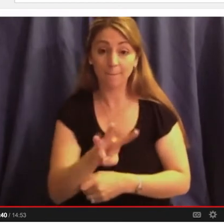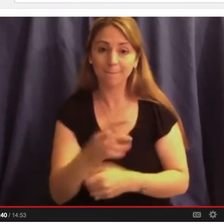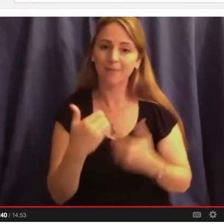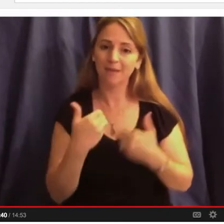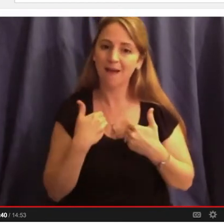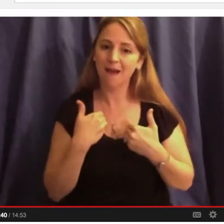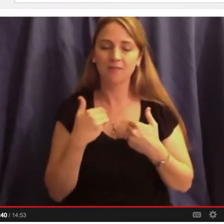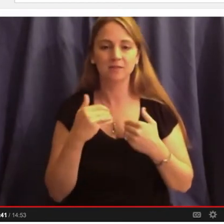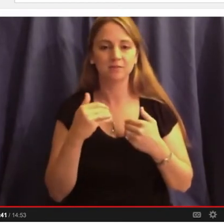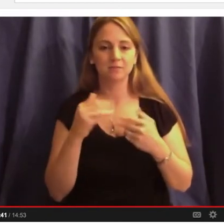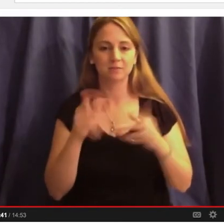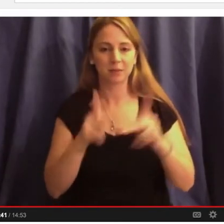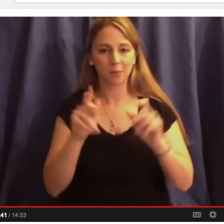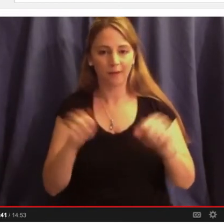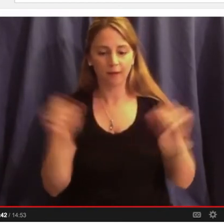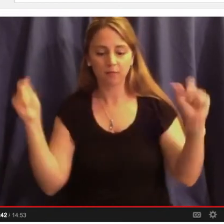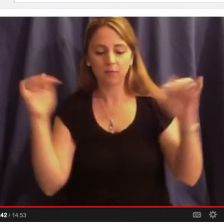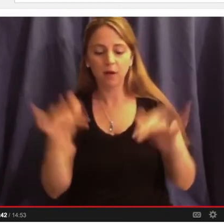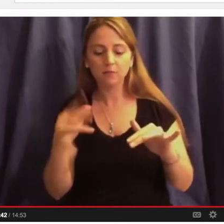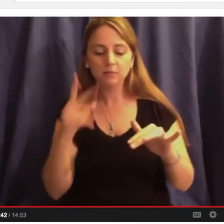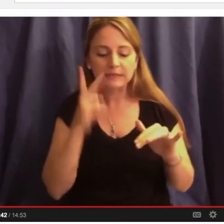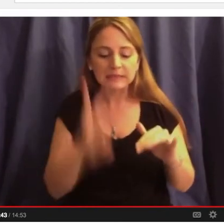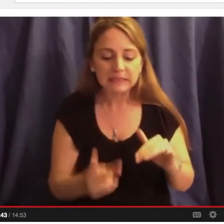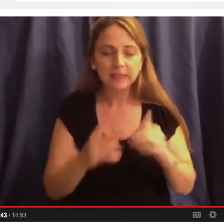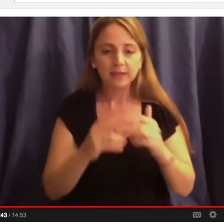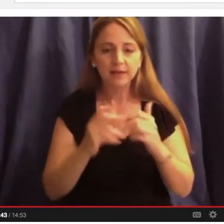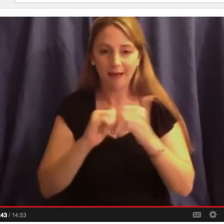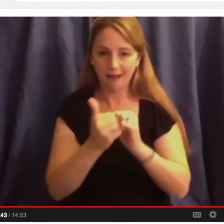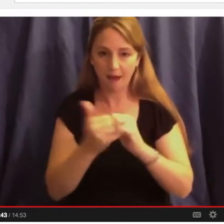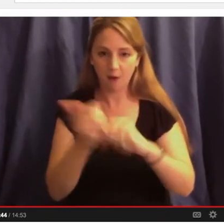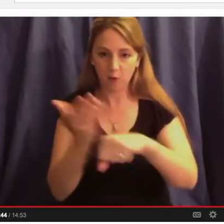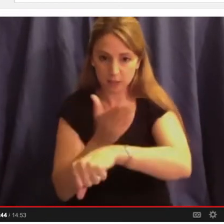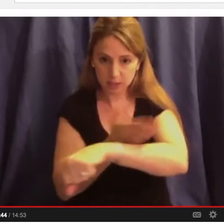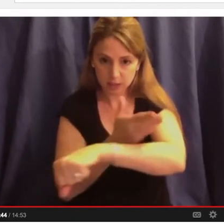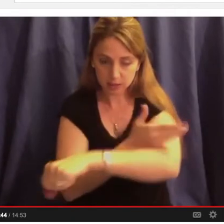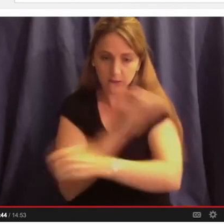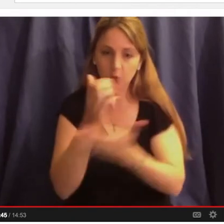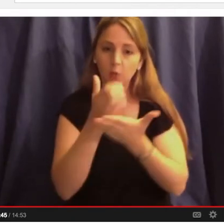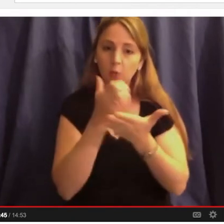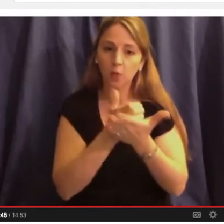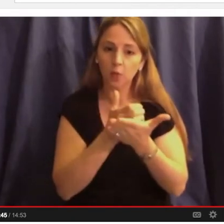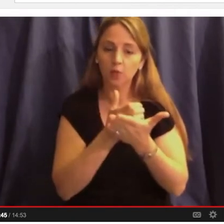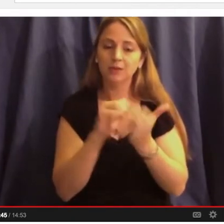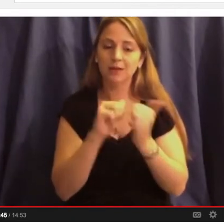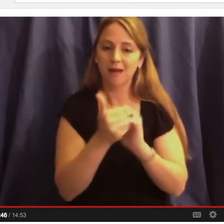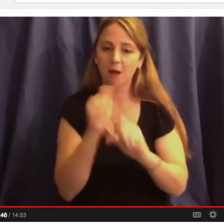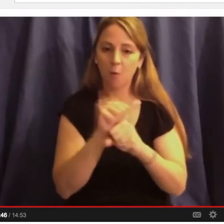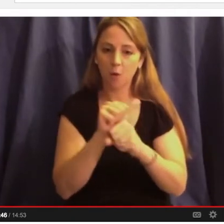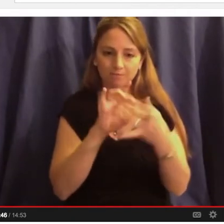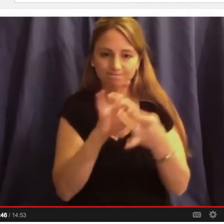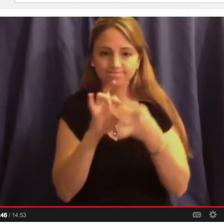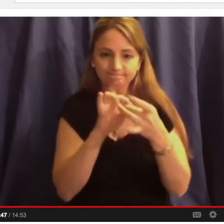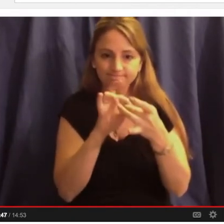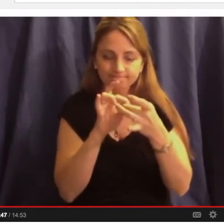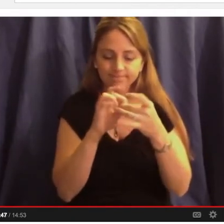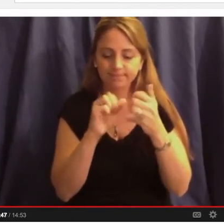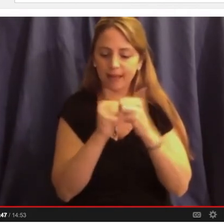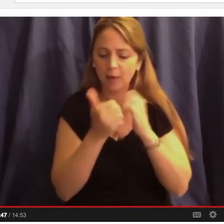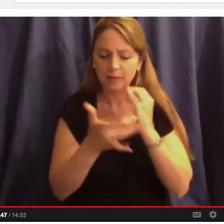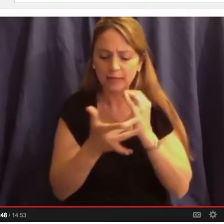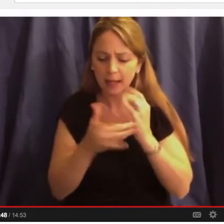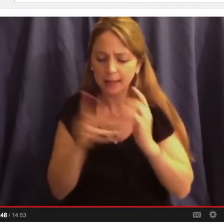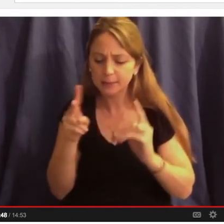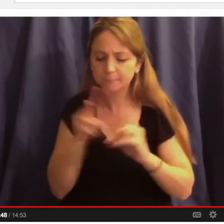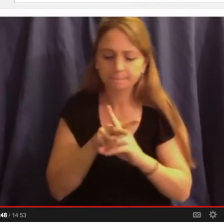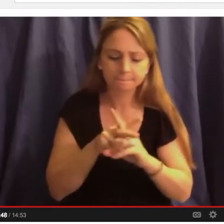coming from all over the country to look at how we are redesigning courses, having an emphasis on collaboration, use of technology, using